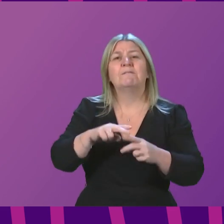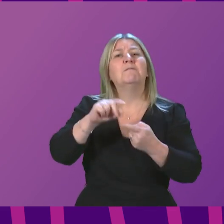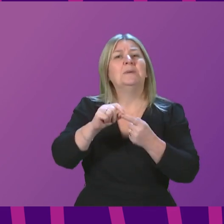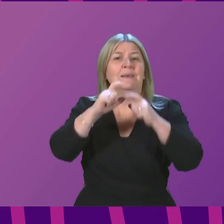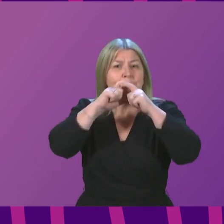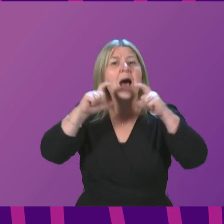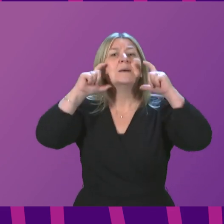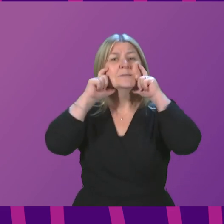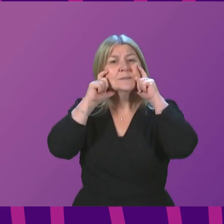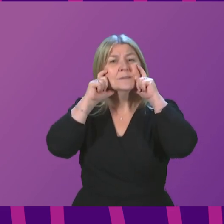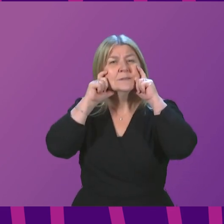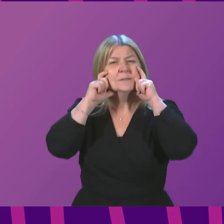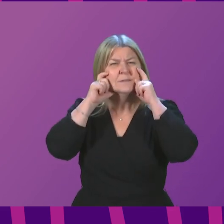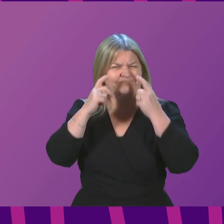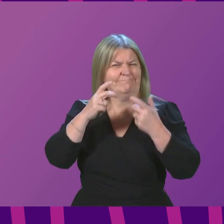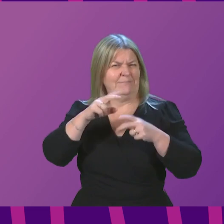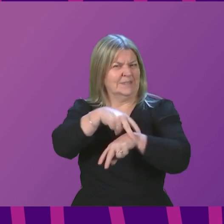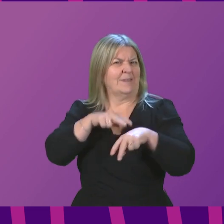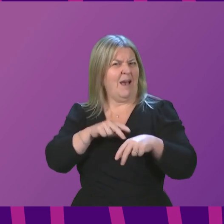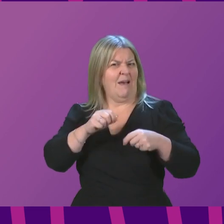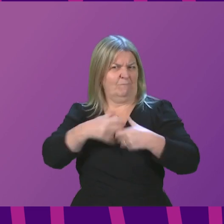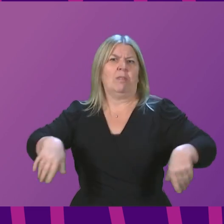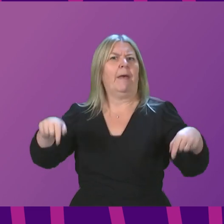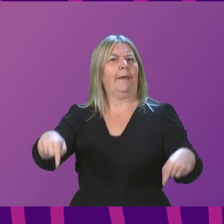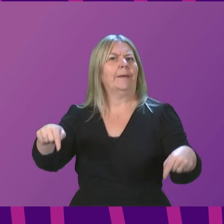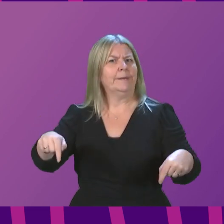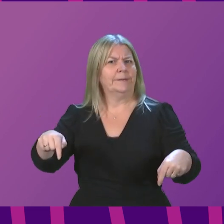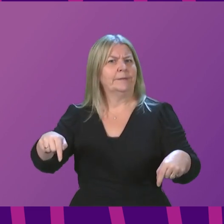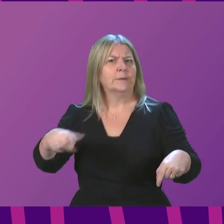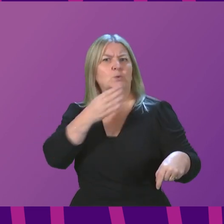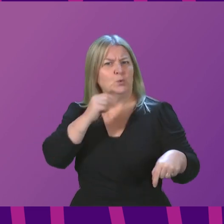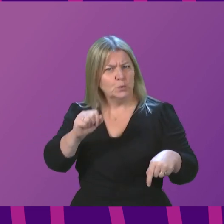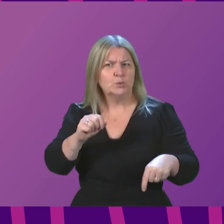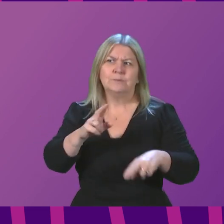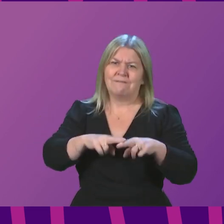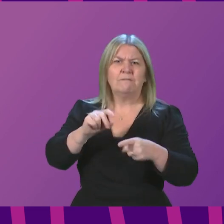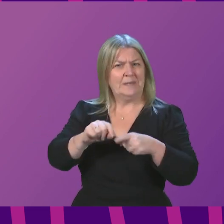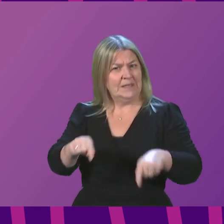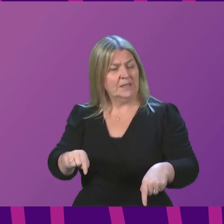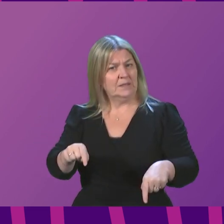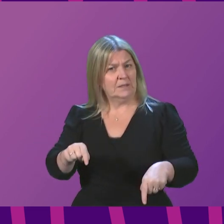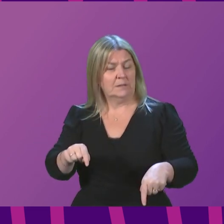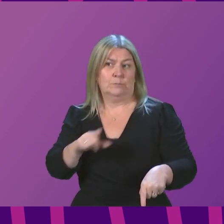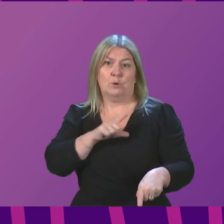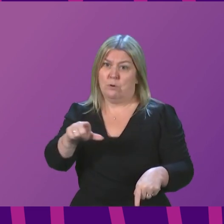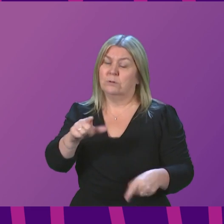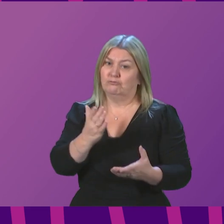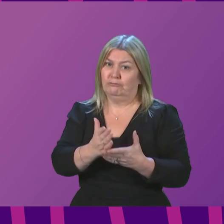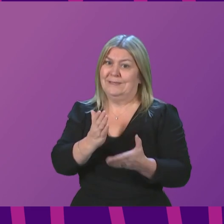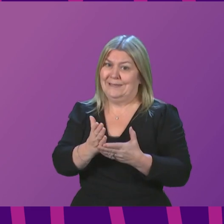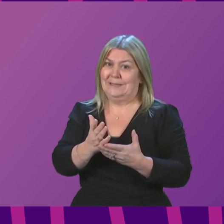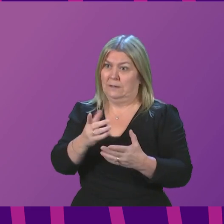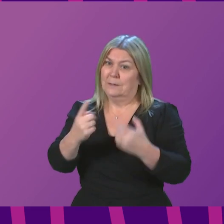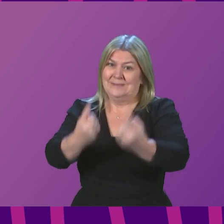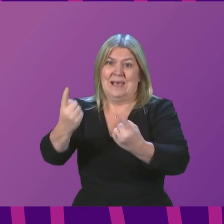masks for frontline healthcare workers as a first-line prevention measure against acquiring COVID-19, which is already causing high sickness and